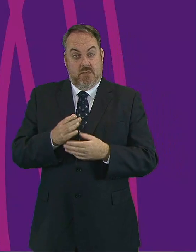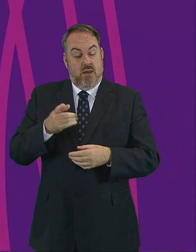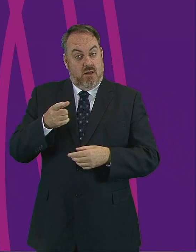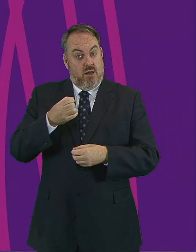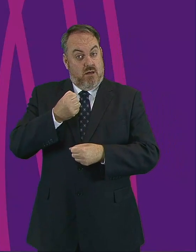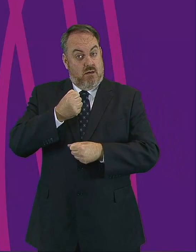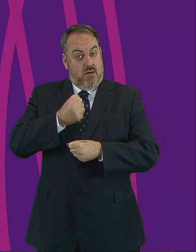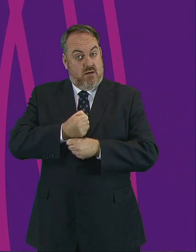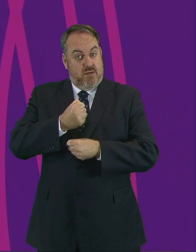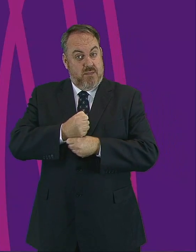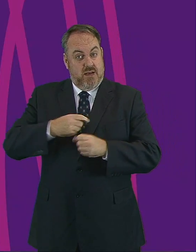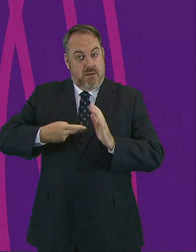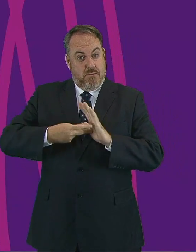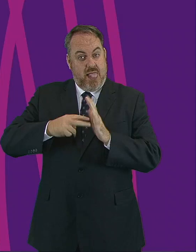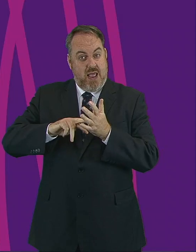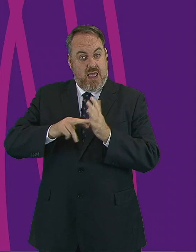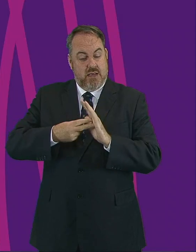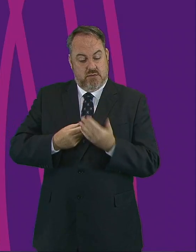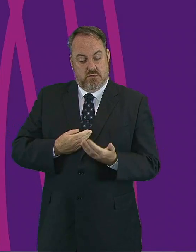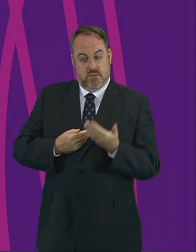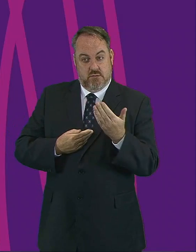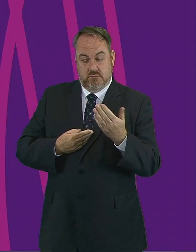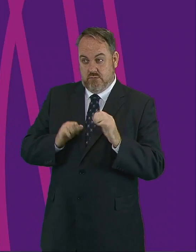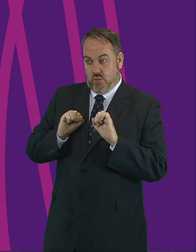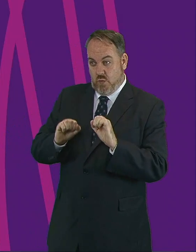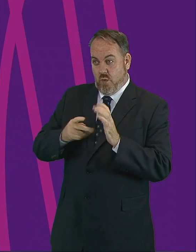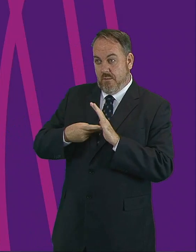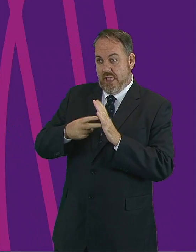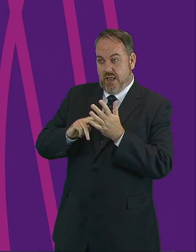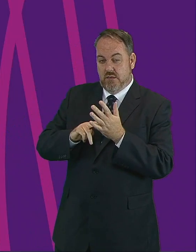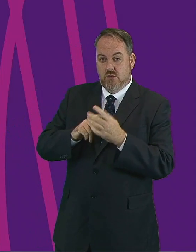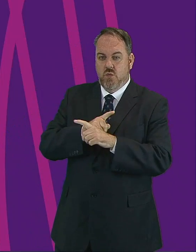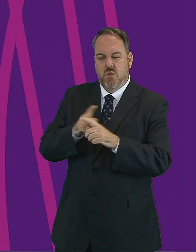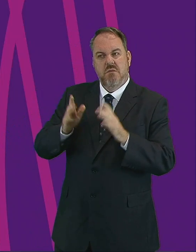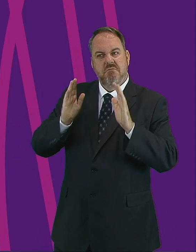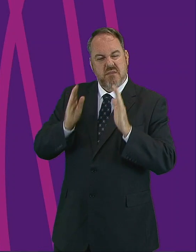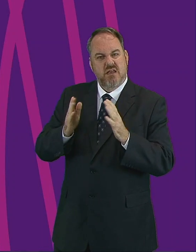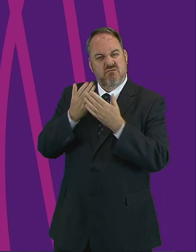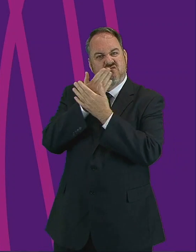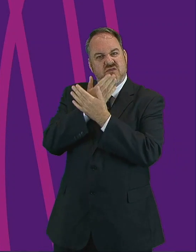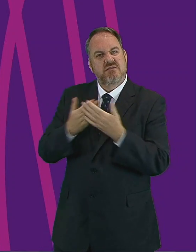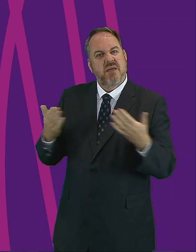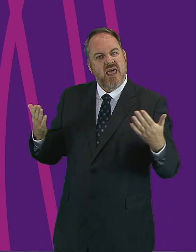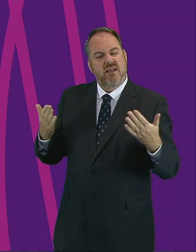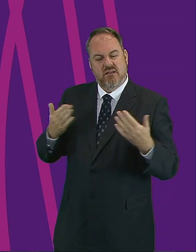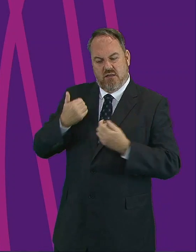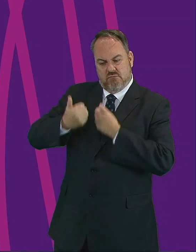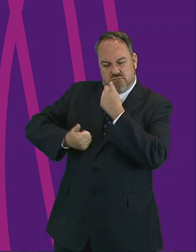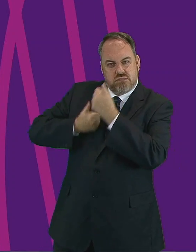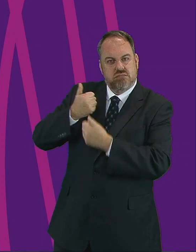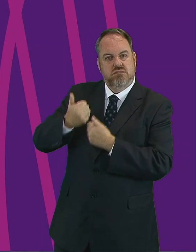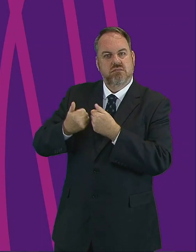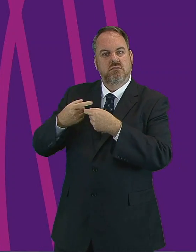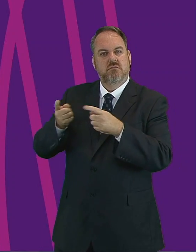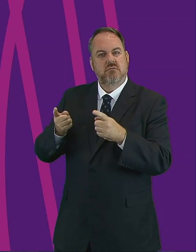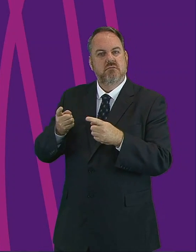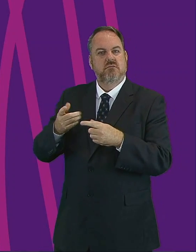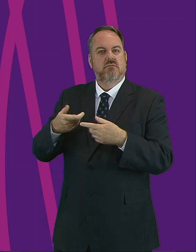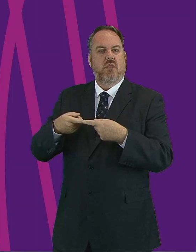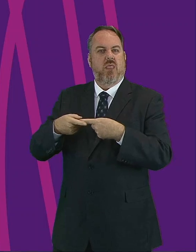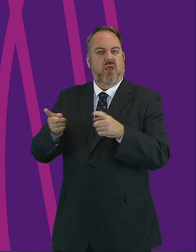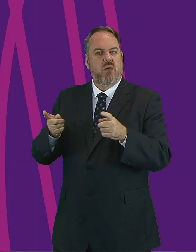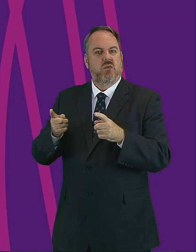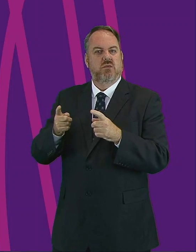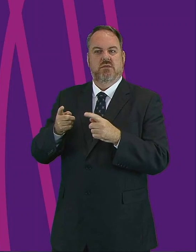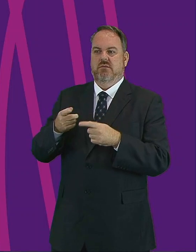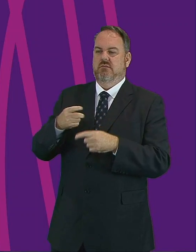the positions to which you have been elected, you should, all of you, government and